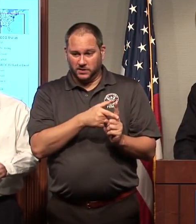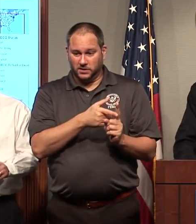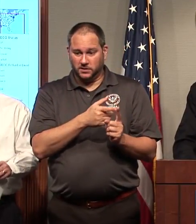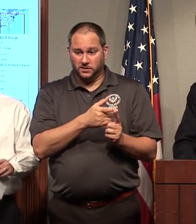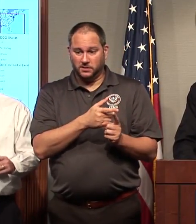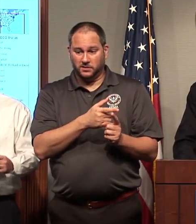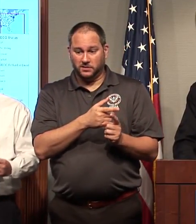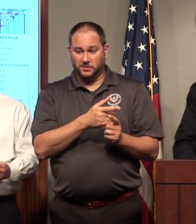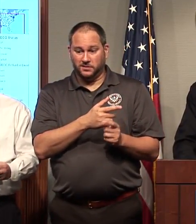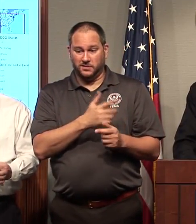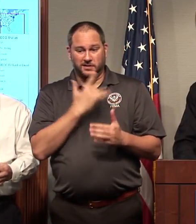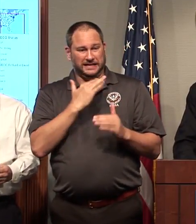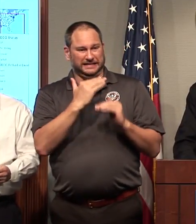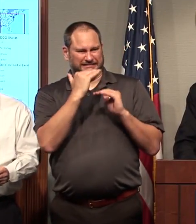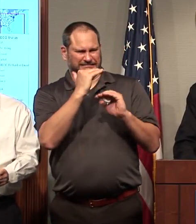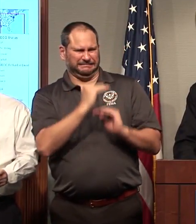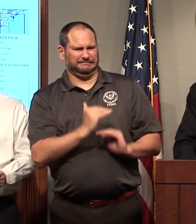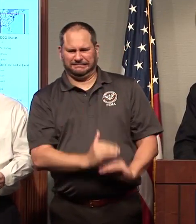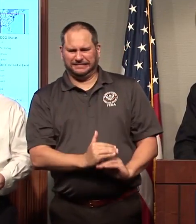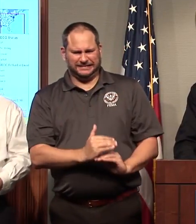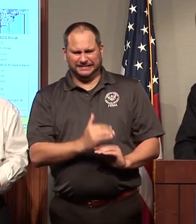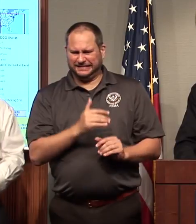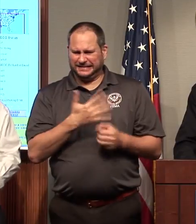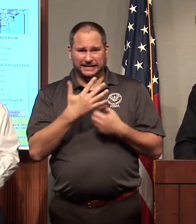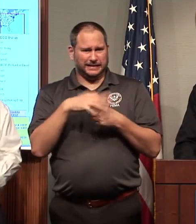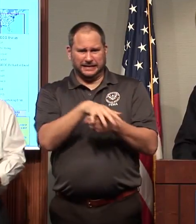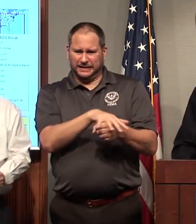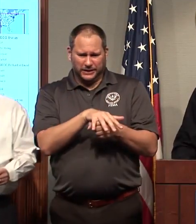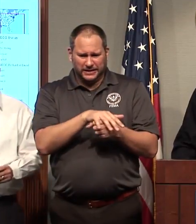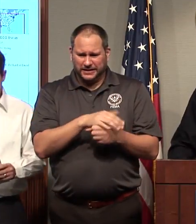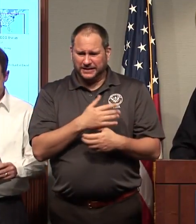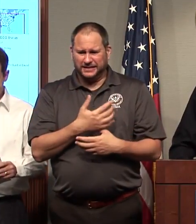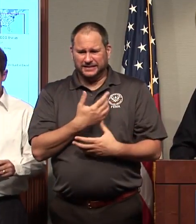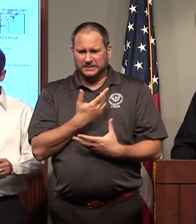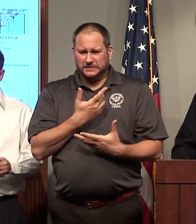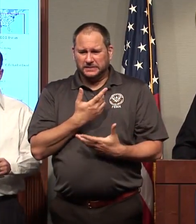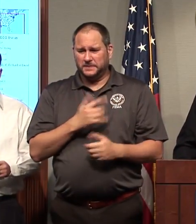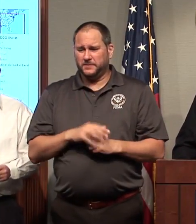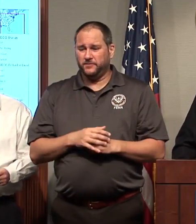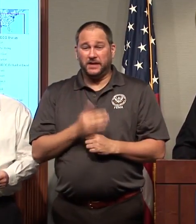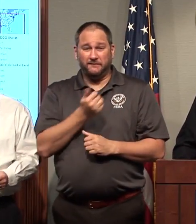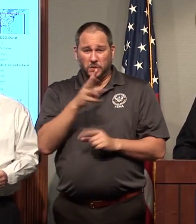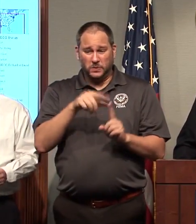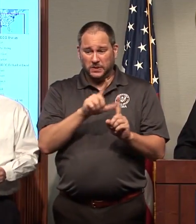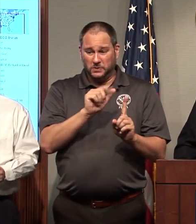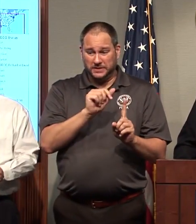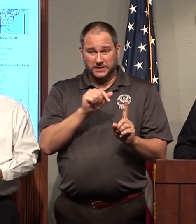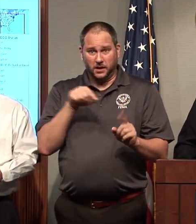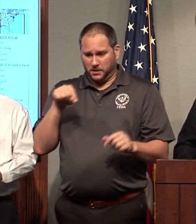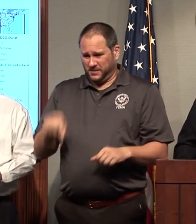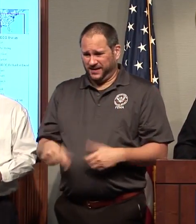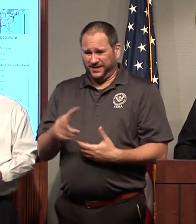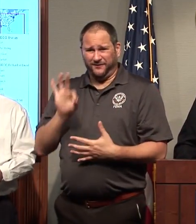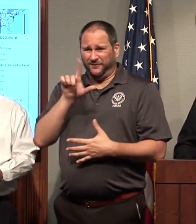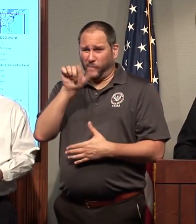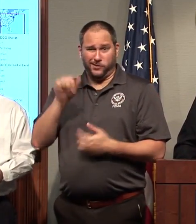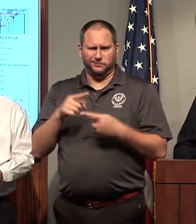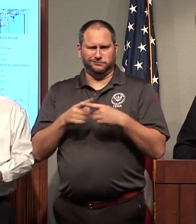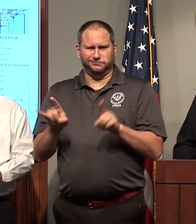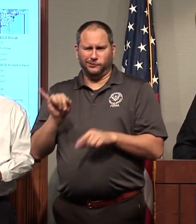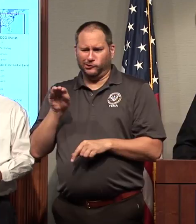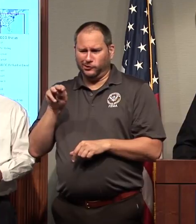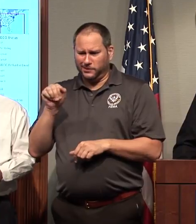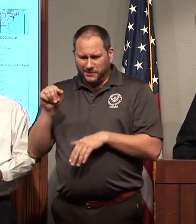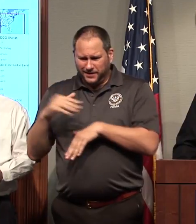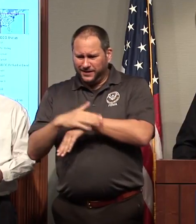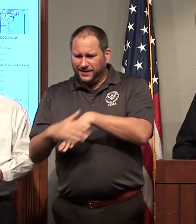confined, excuse me, to about 50 counties within Texas and a few in Louisiana. This one's complex because of the multiple states